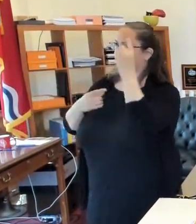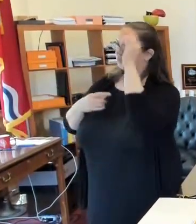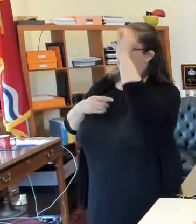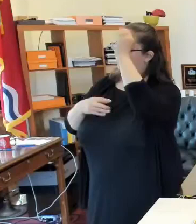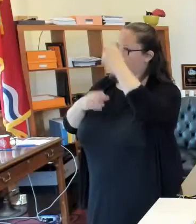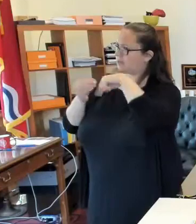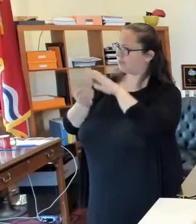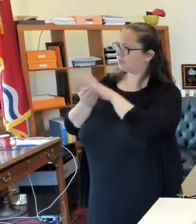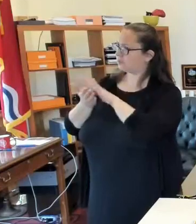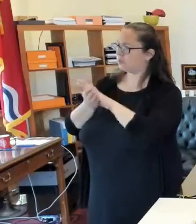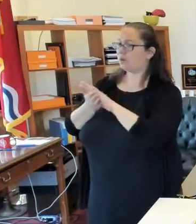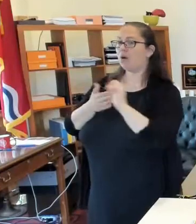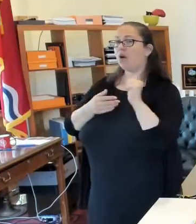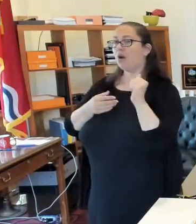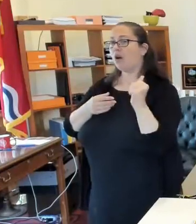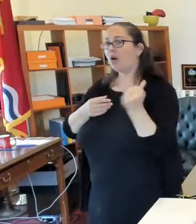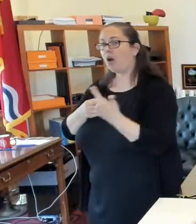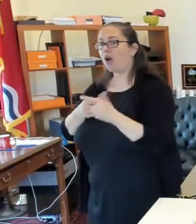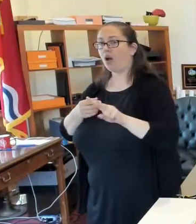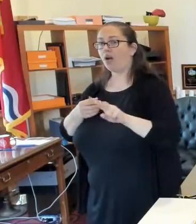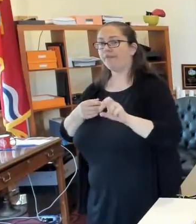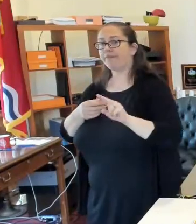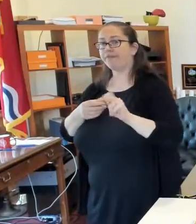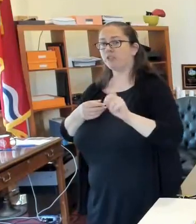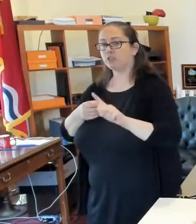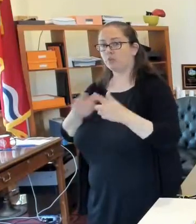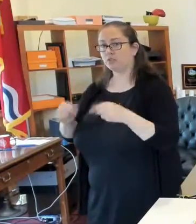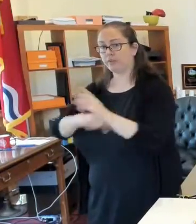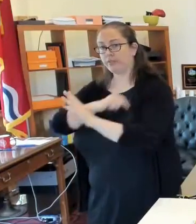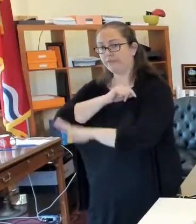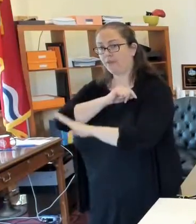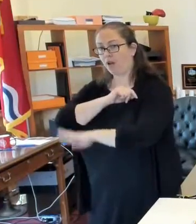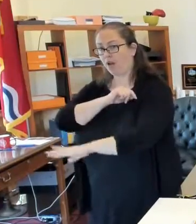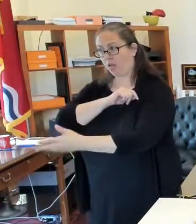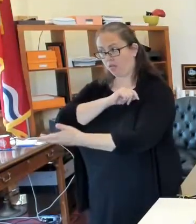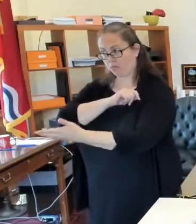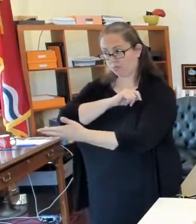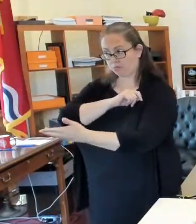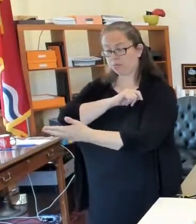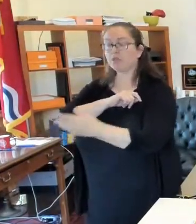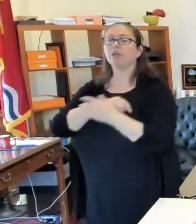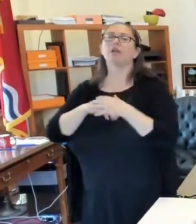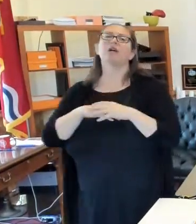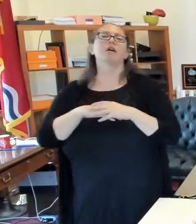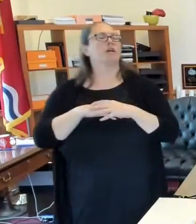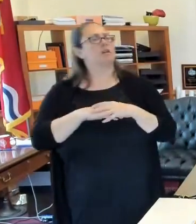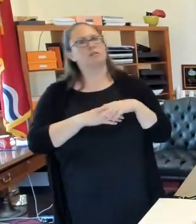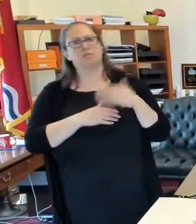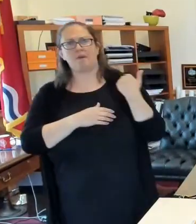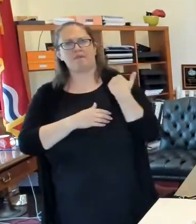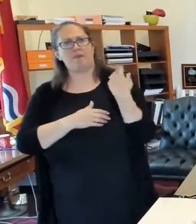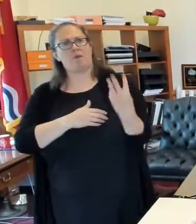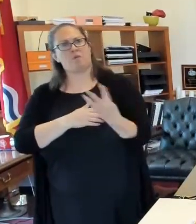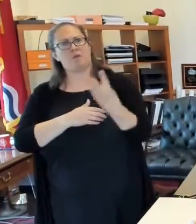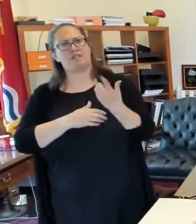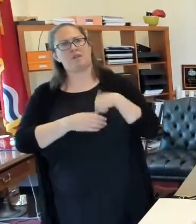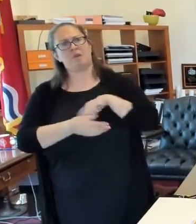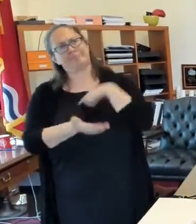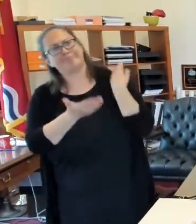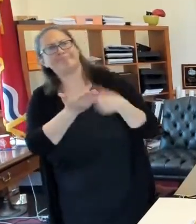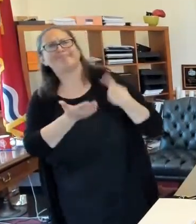going all virtual come fall in the city of St. Louis. So we talked about this a lot on Wednesday, Rachel.